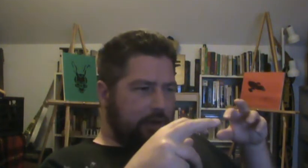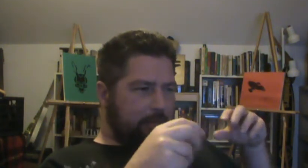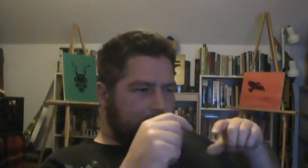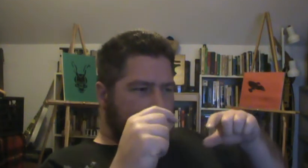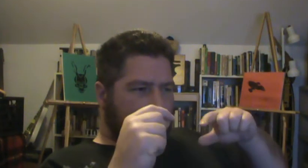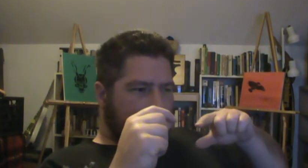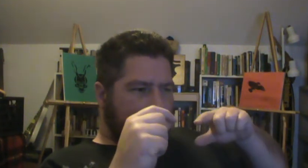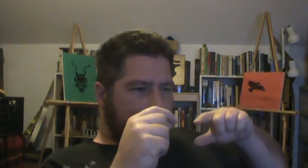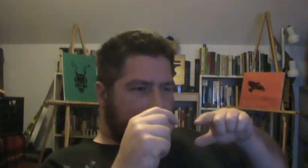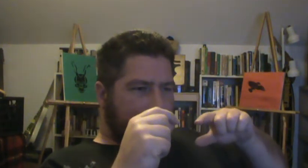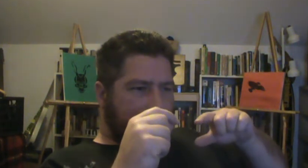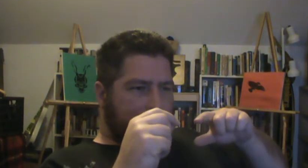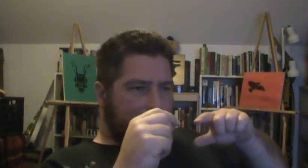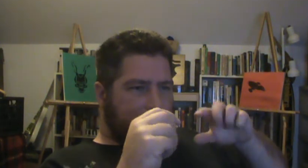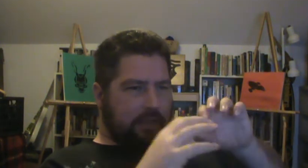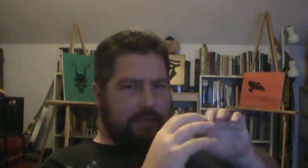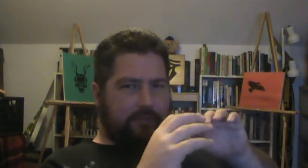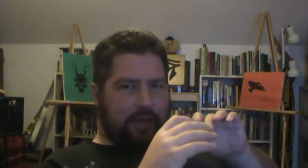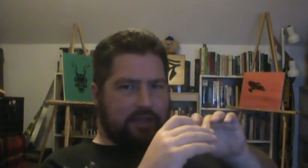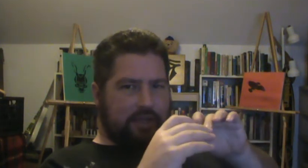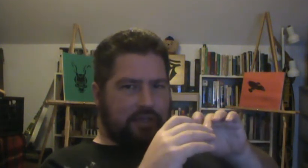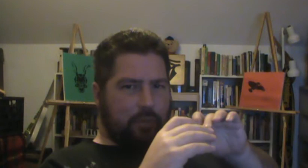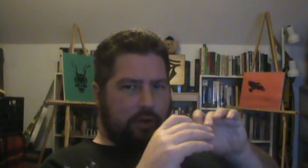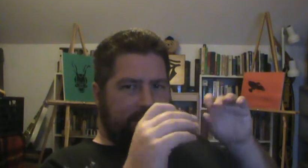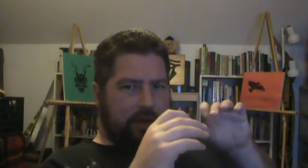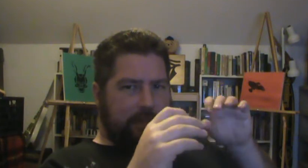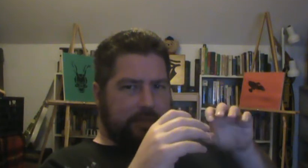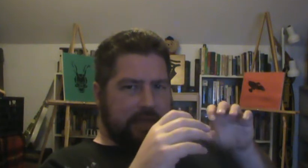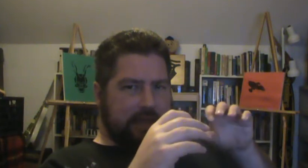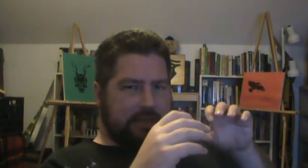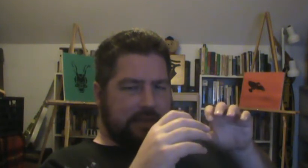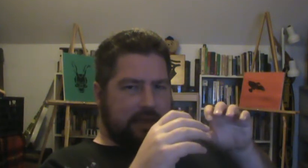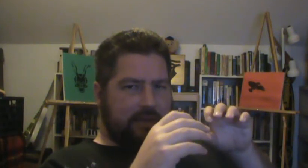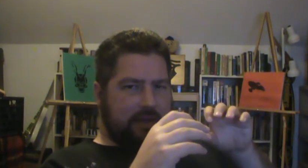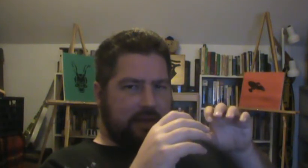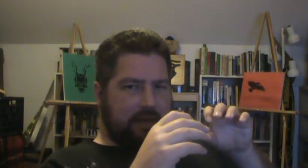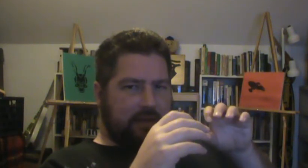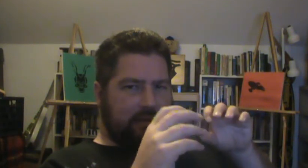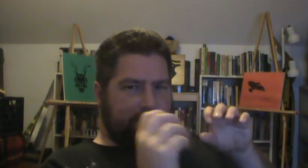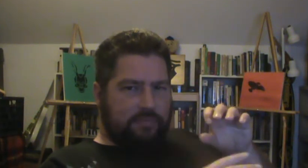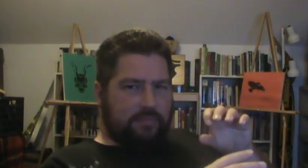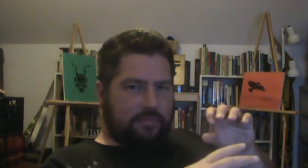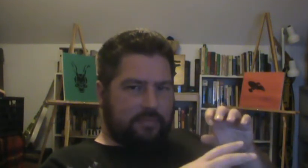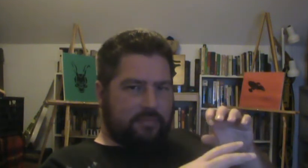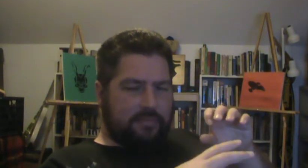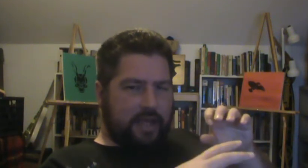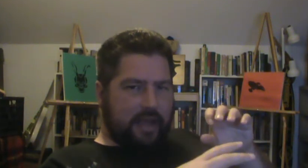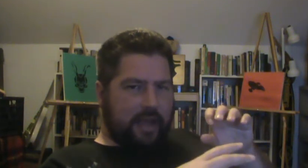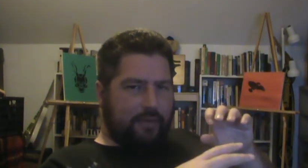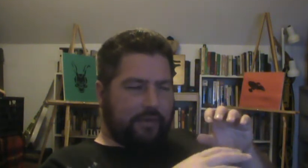you'll get the flashlight to work for a couple seconds and then it'll die out.